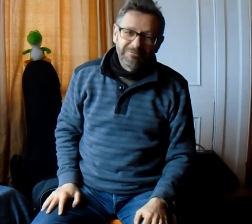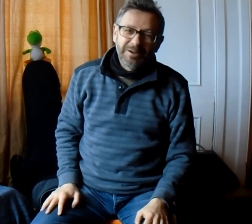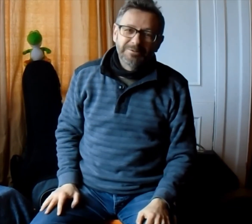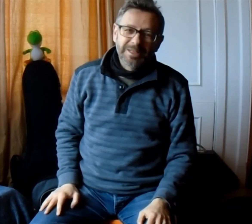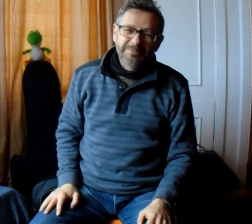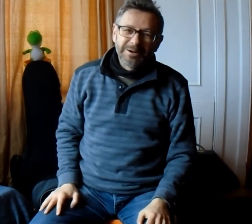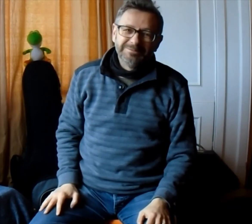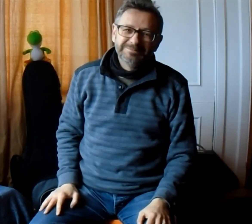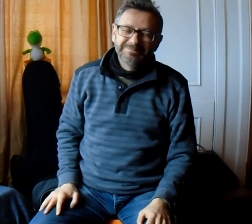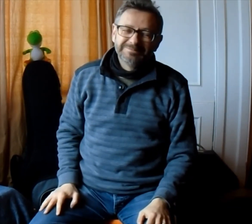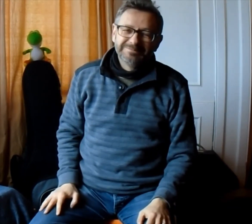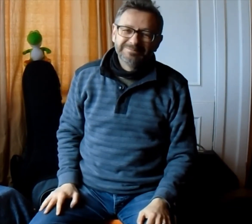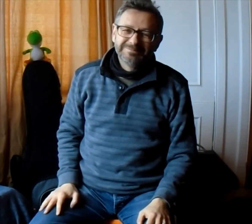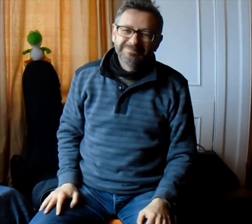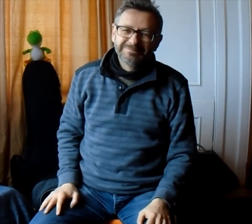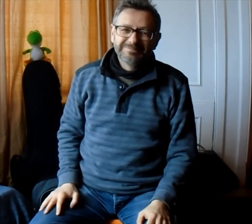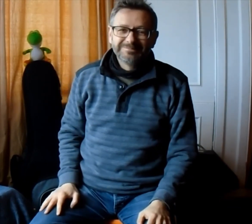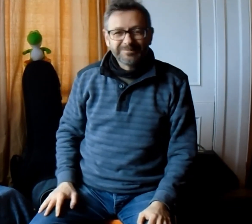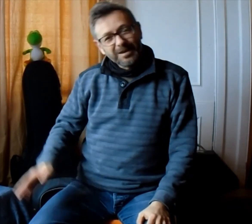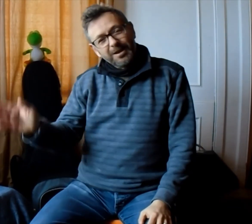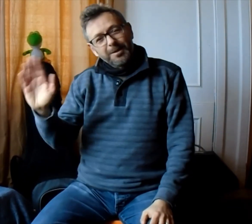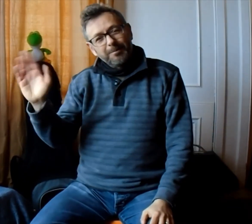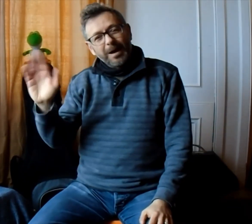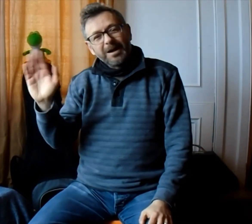fun with that one bye